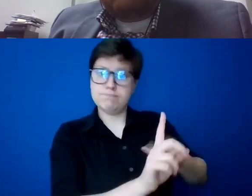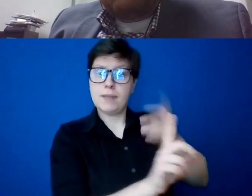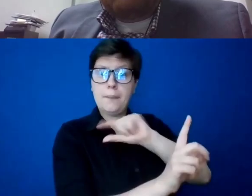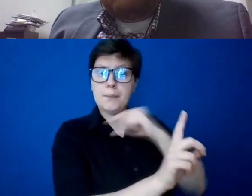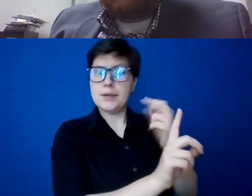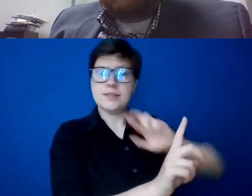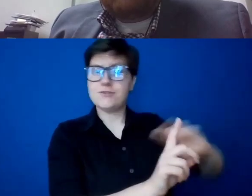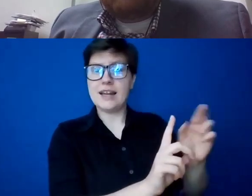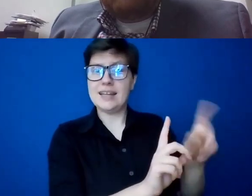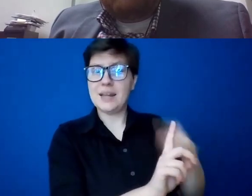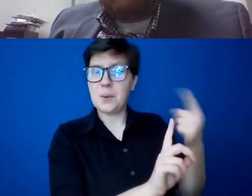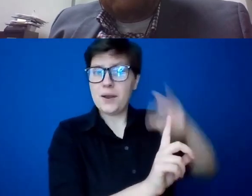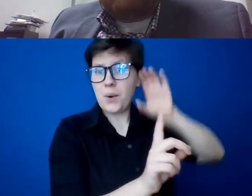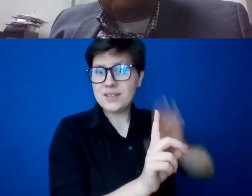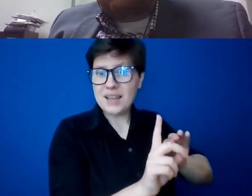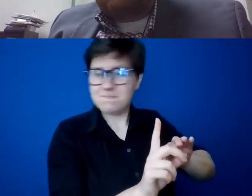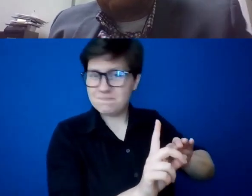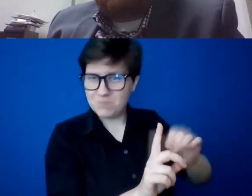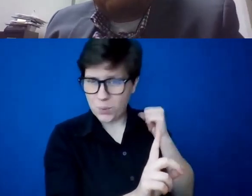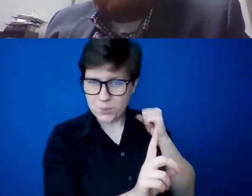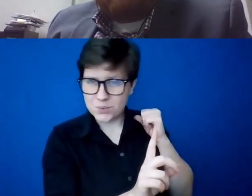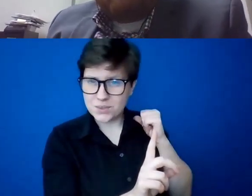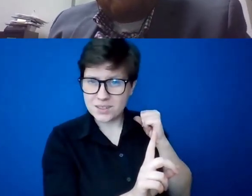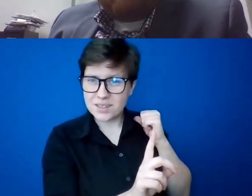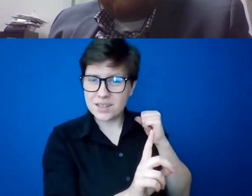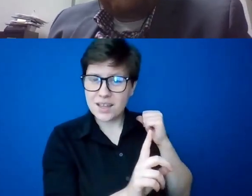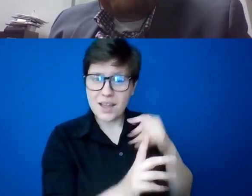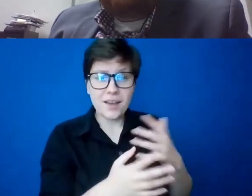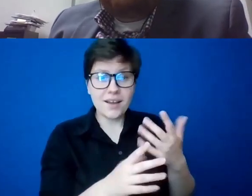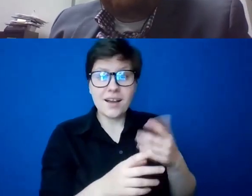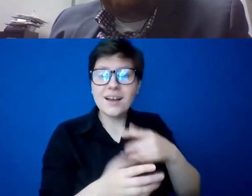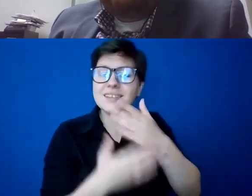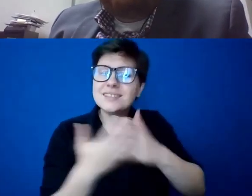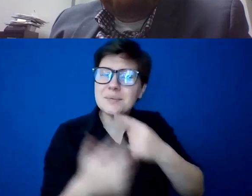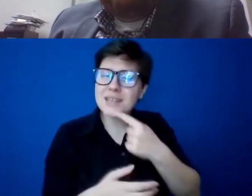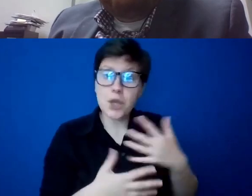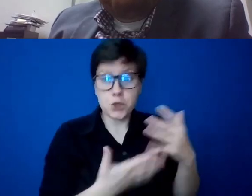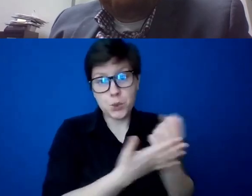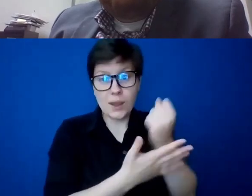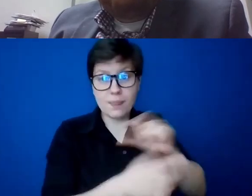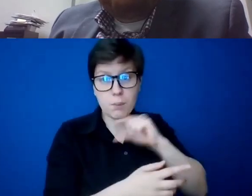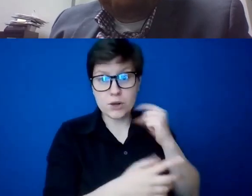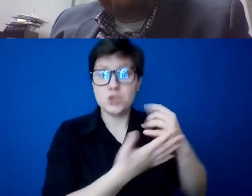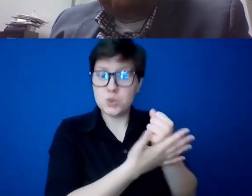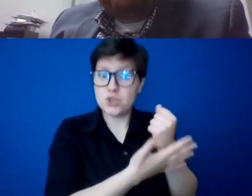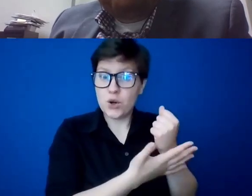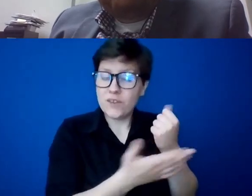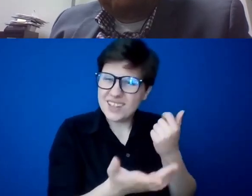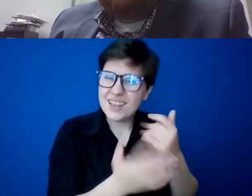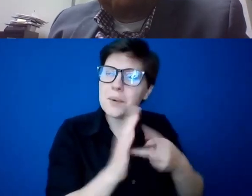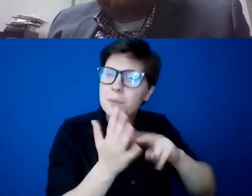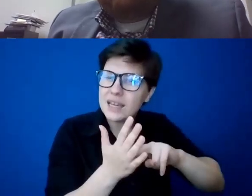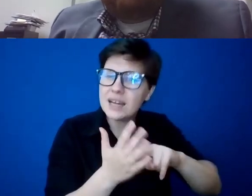often say, you know, you get the priest you deserve. What they mean by that is that, uh, you as a